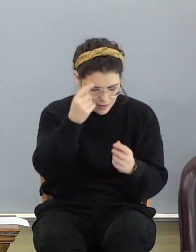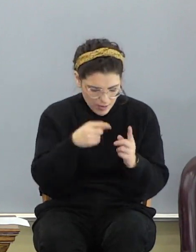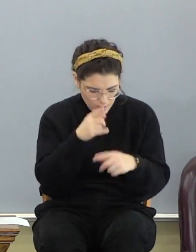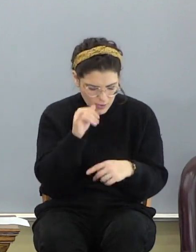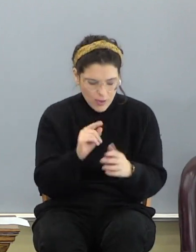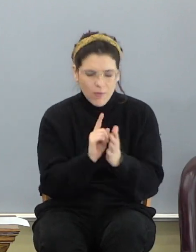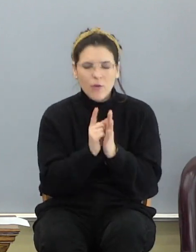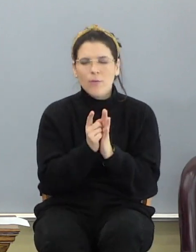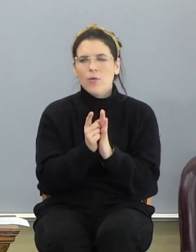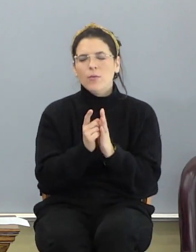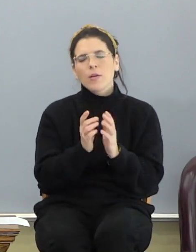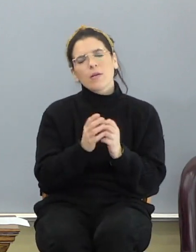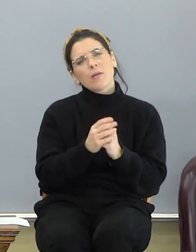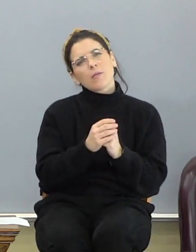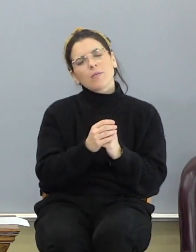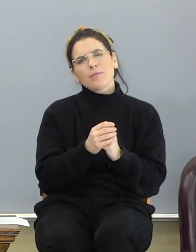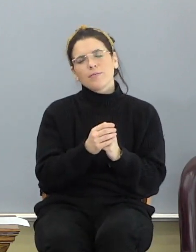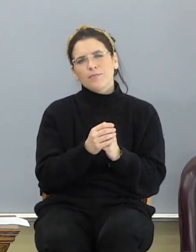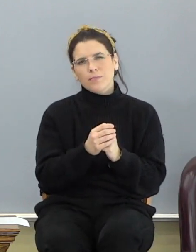minute.